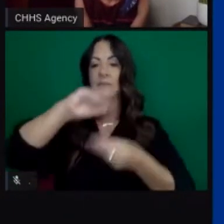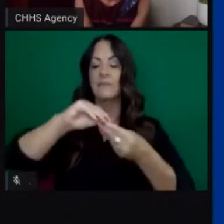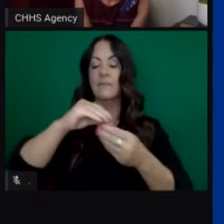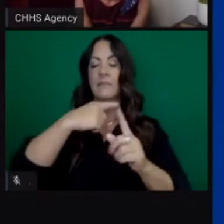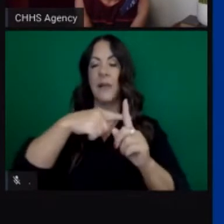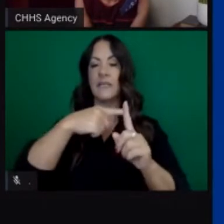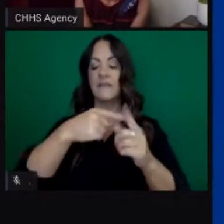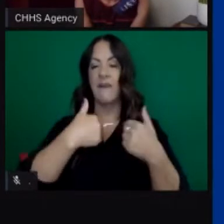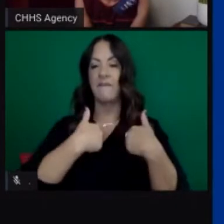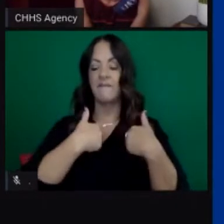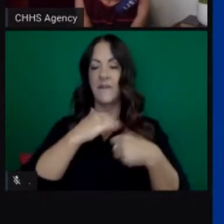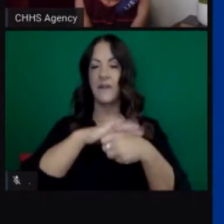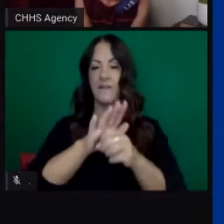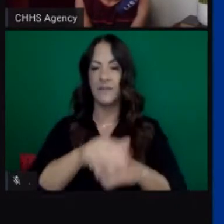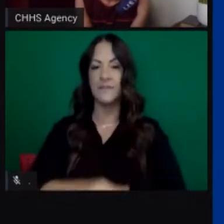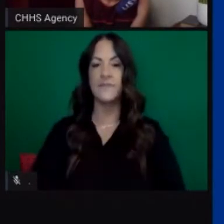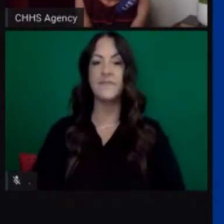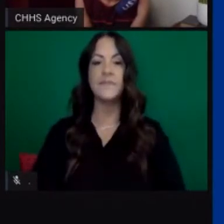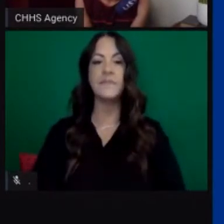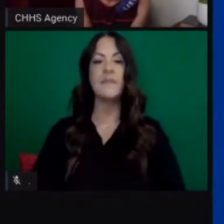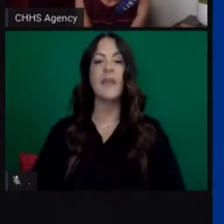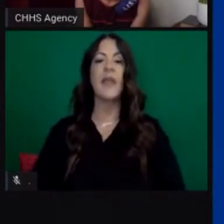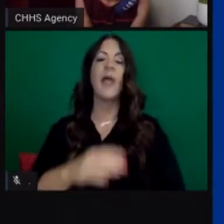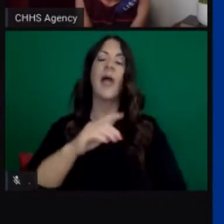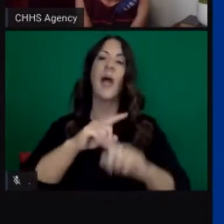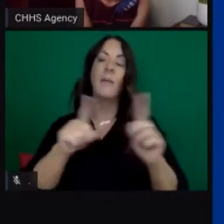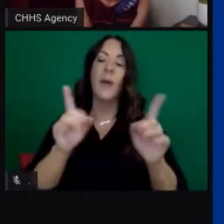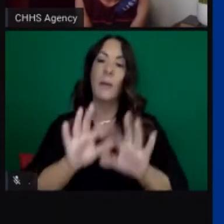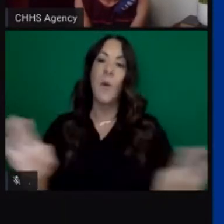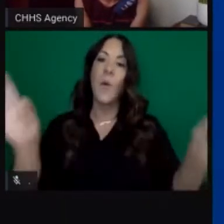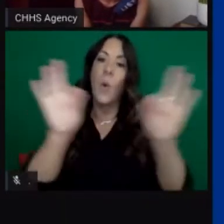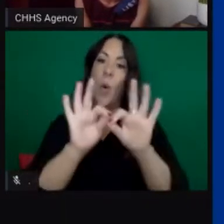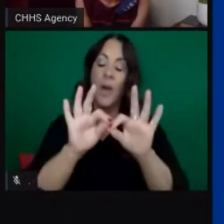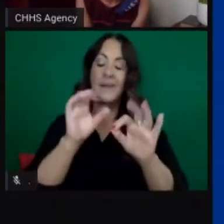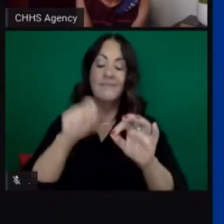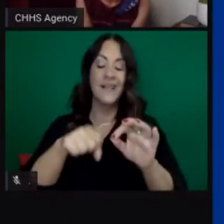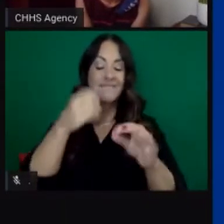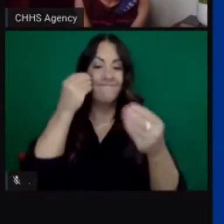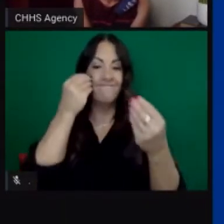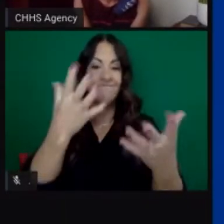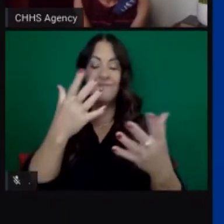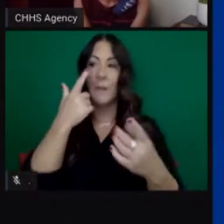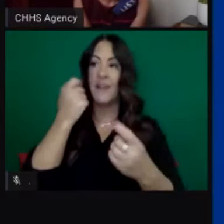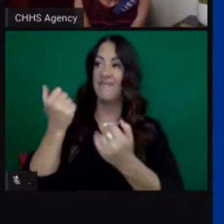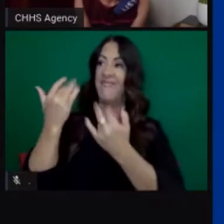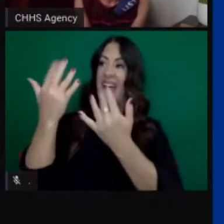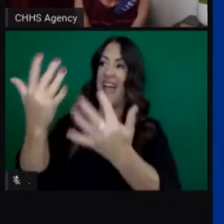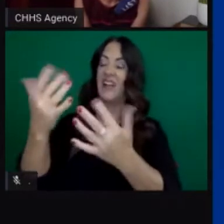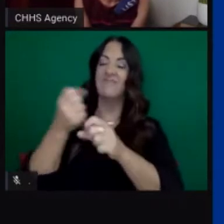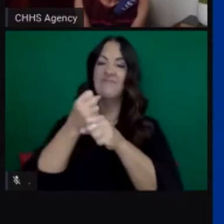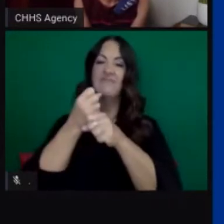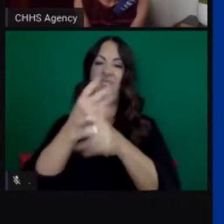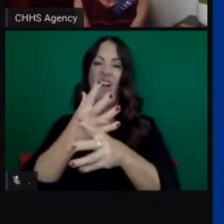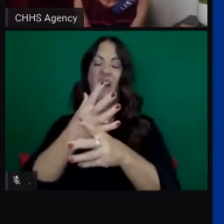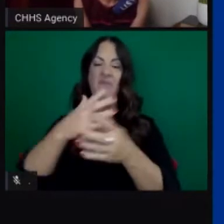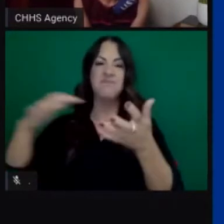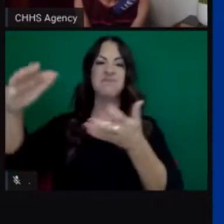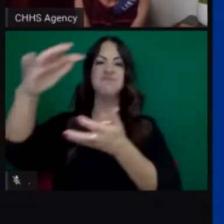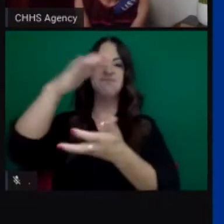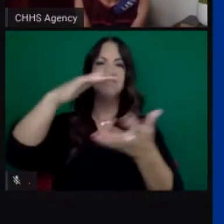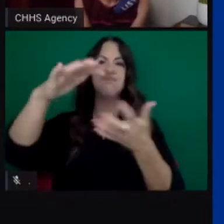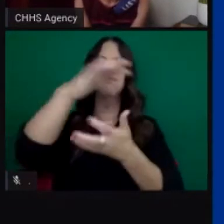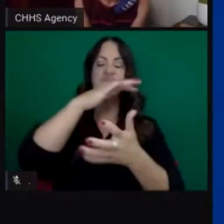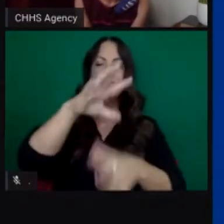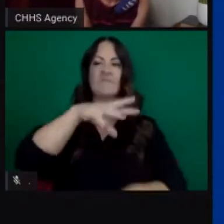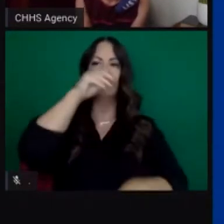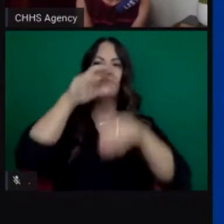And I would be remiss if I didn't talk today about the air quality and the fires and the multiple fires going on